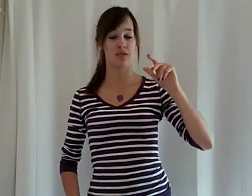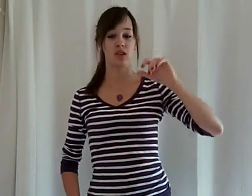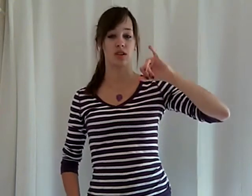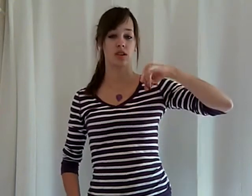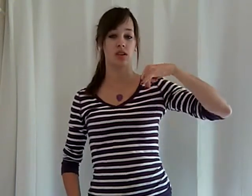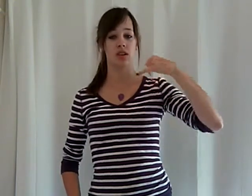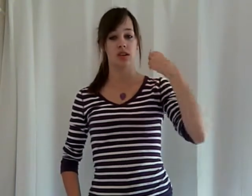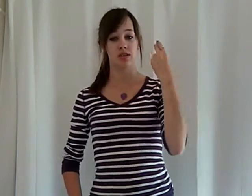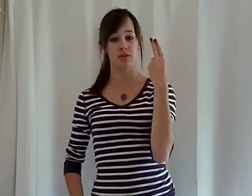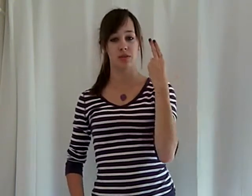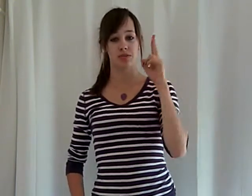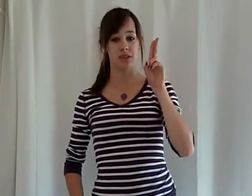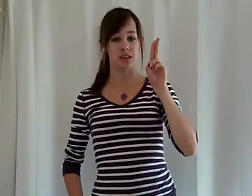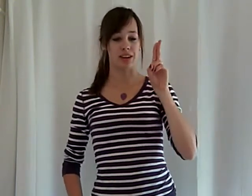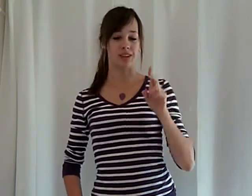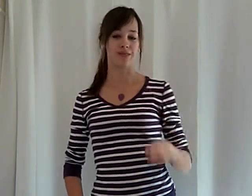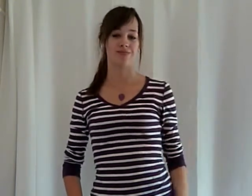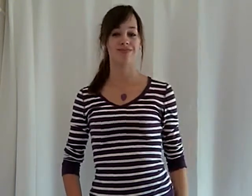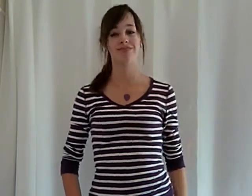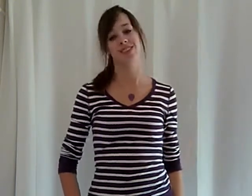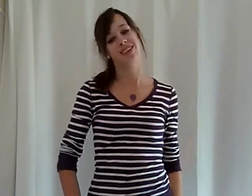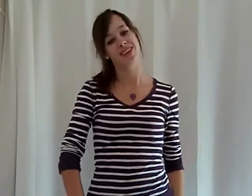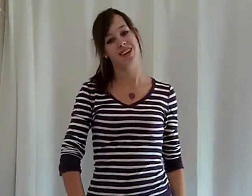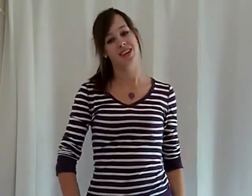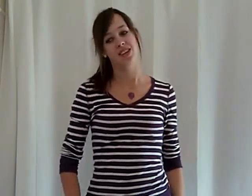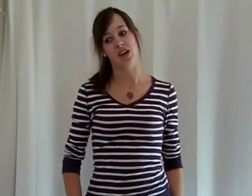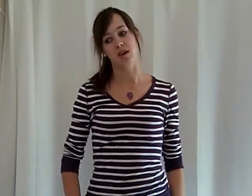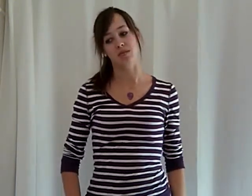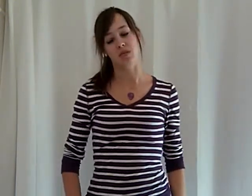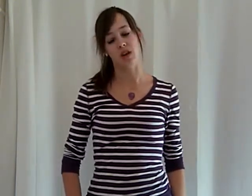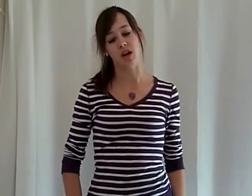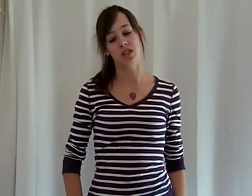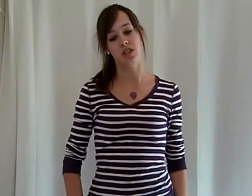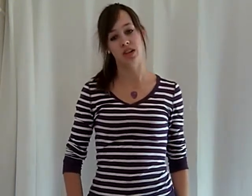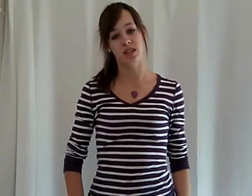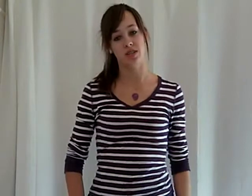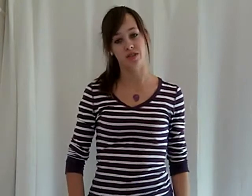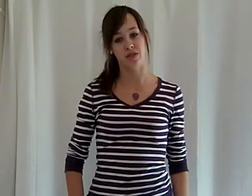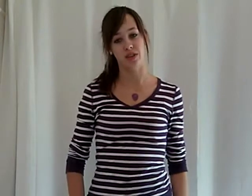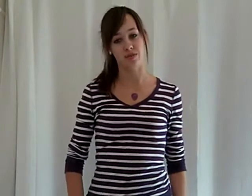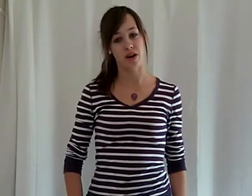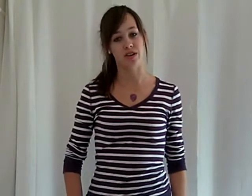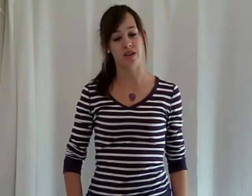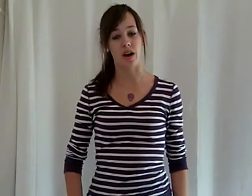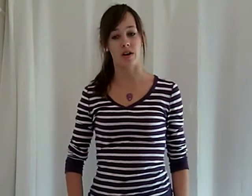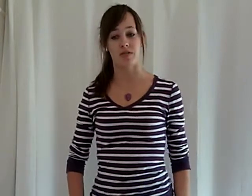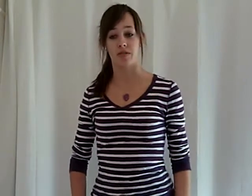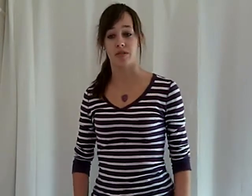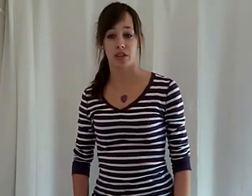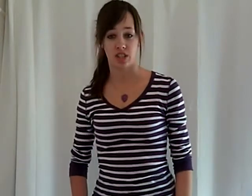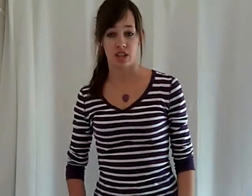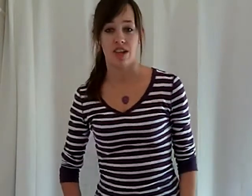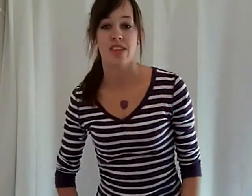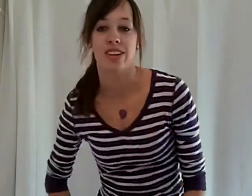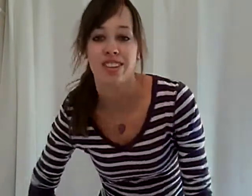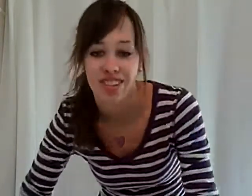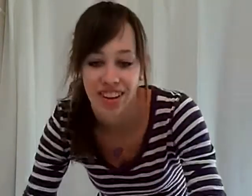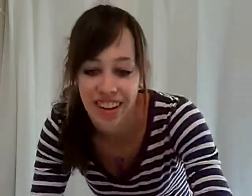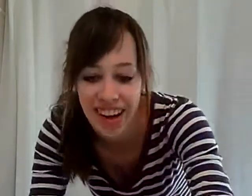just make sure to flip the letter. So yeah, I'll let you guys hear the first part of the verse and then I'll show you